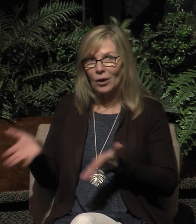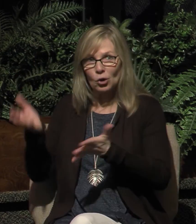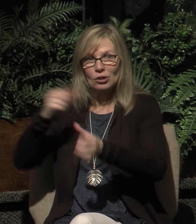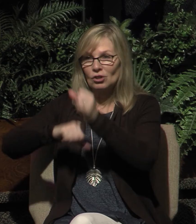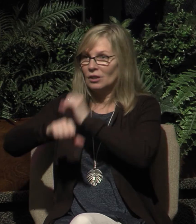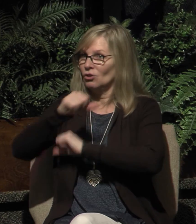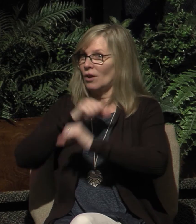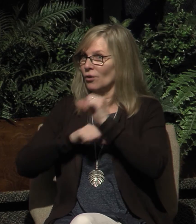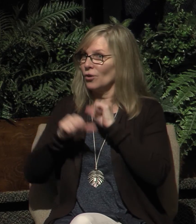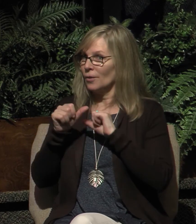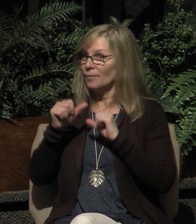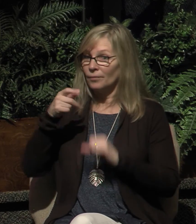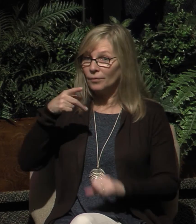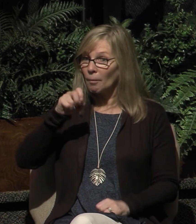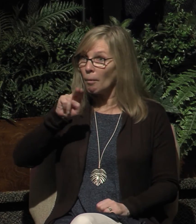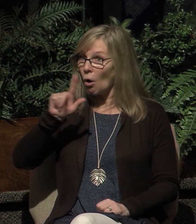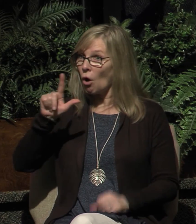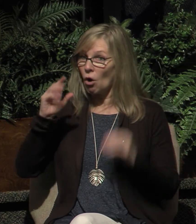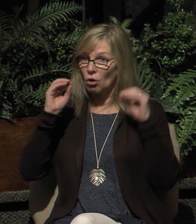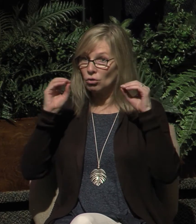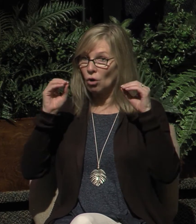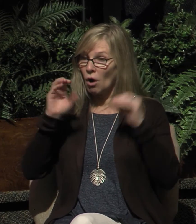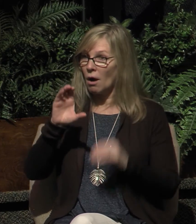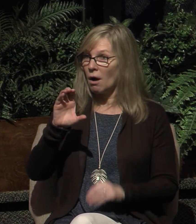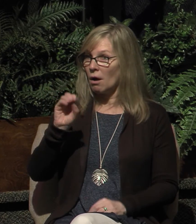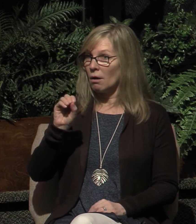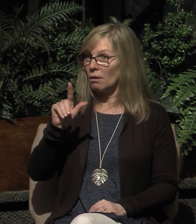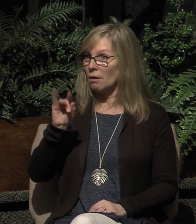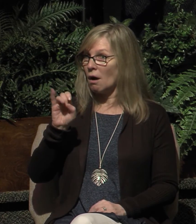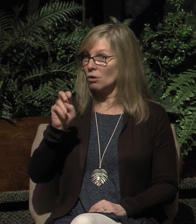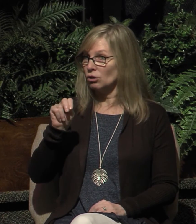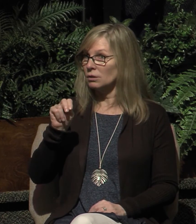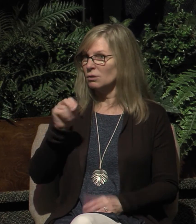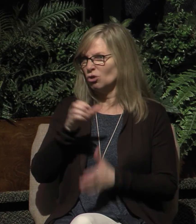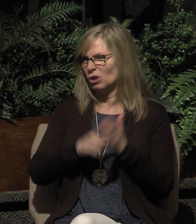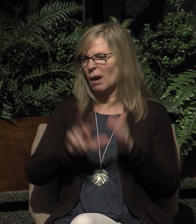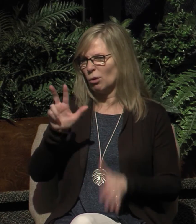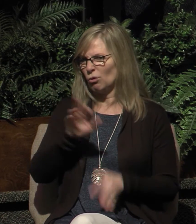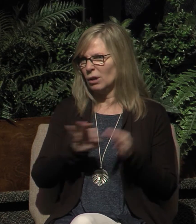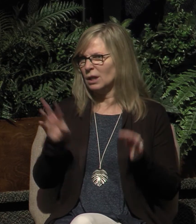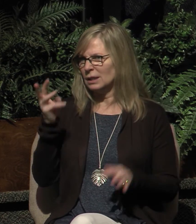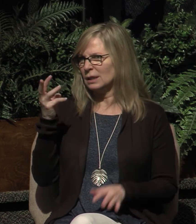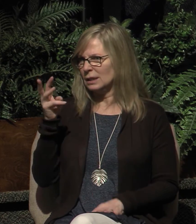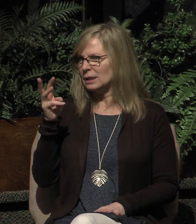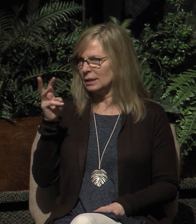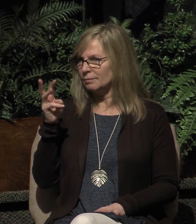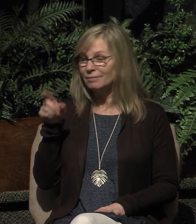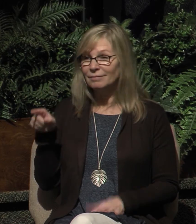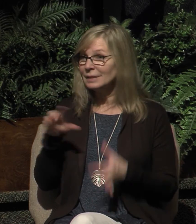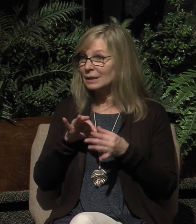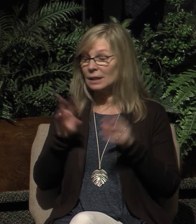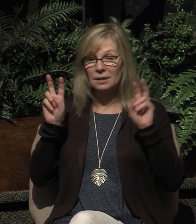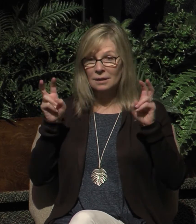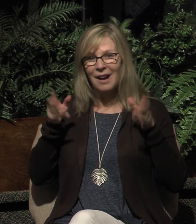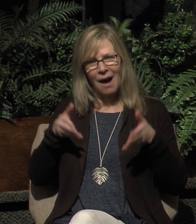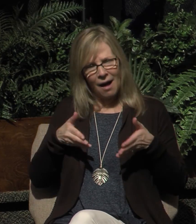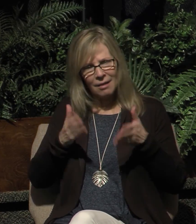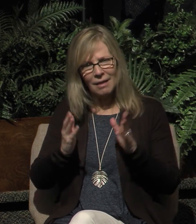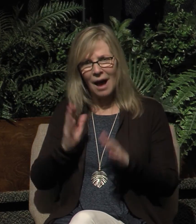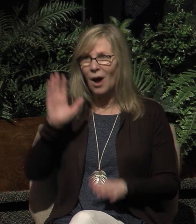taught the Colossians. Colossians 3 verse 16 he said let the word of Christ richly